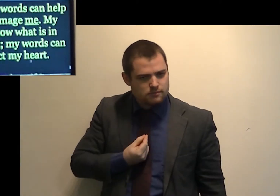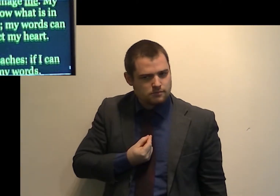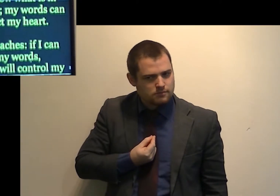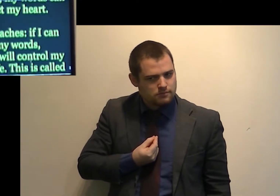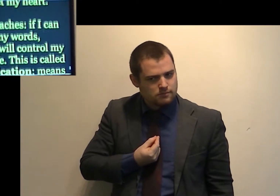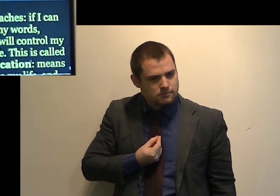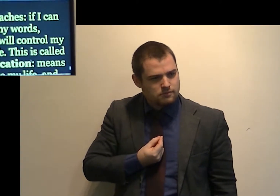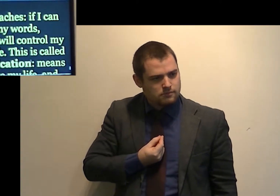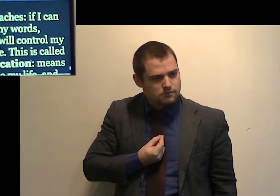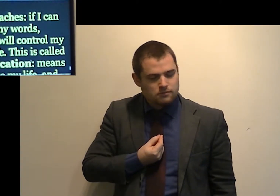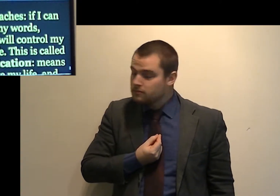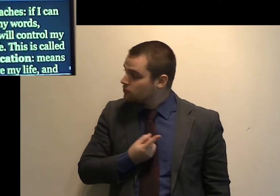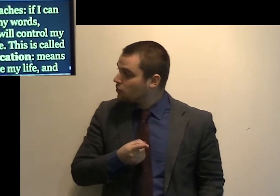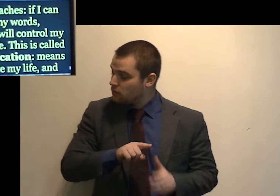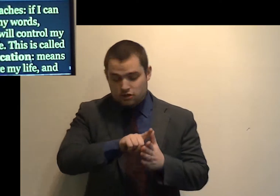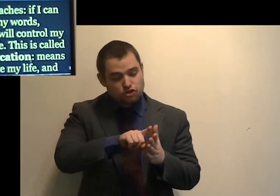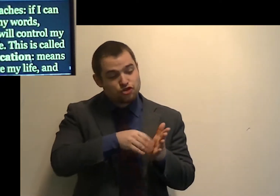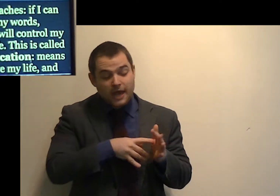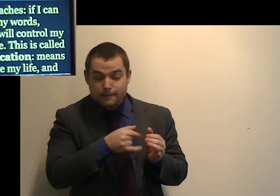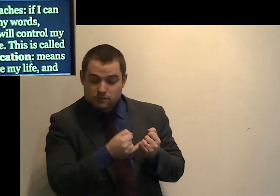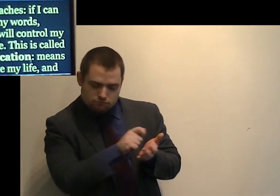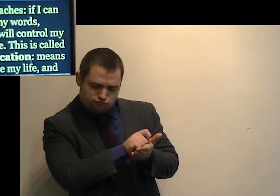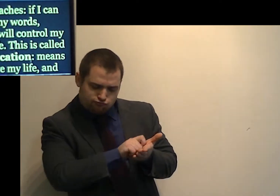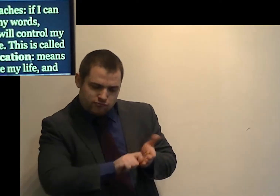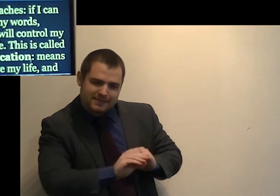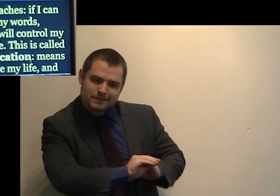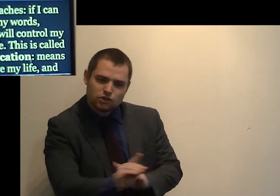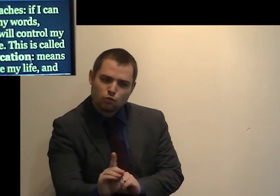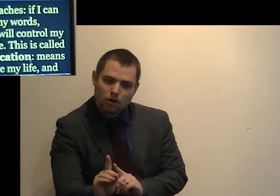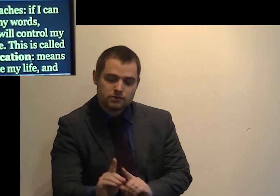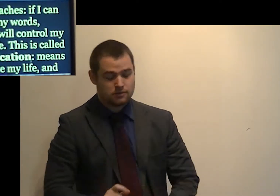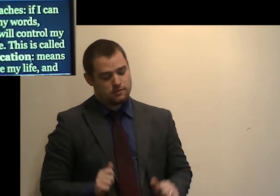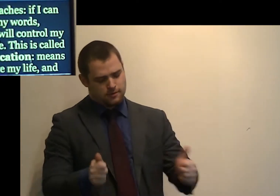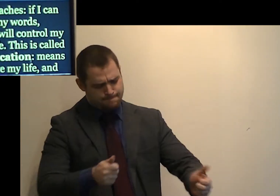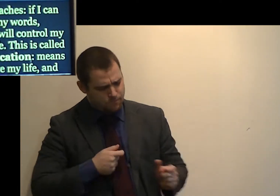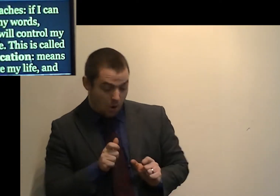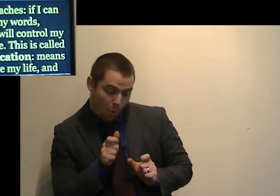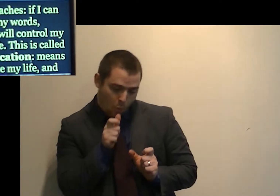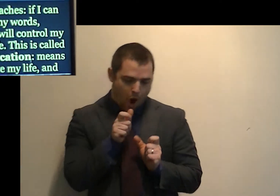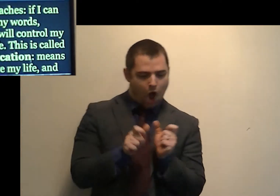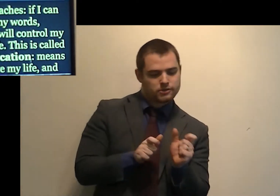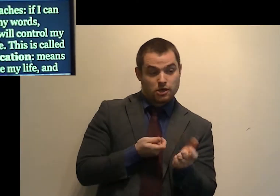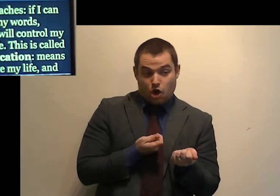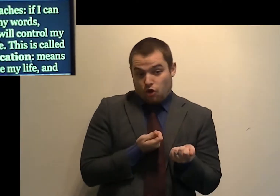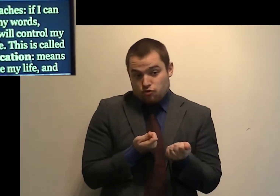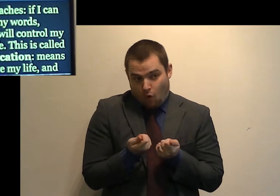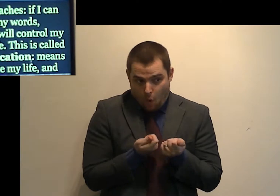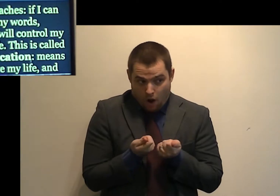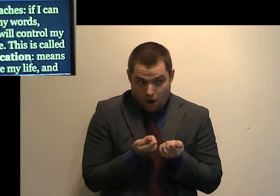James teaches, if I can control my words, means I